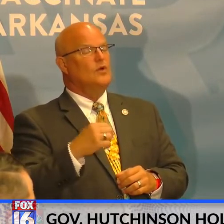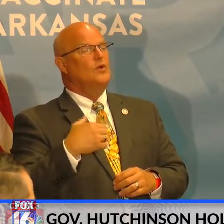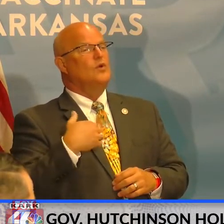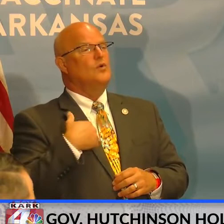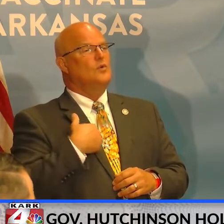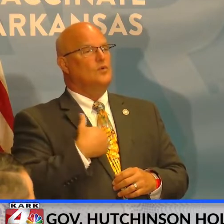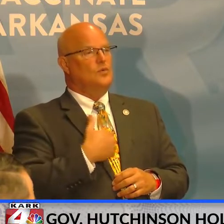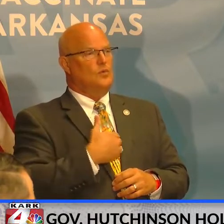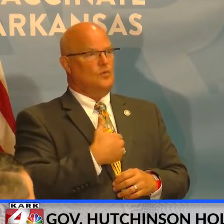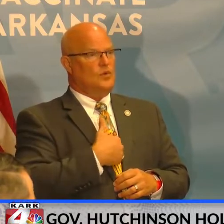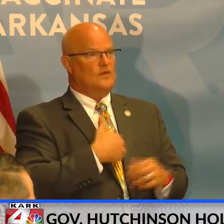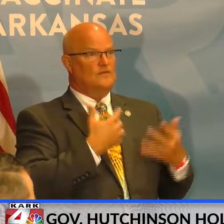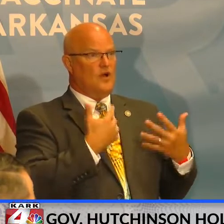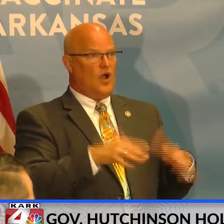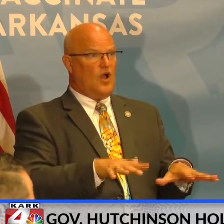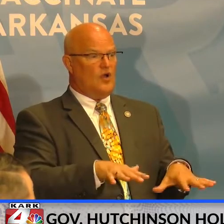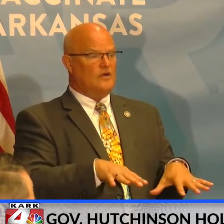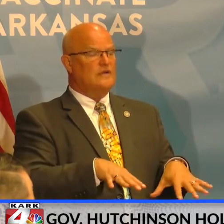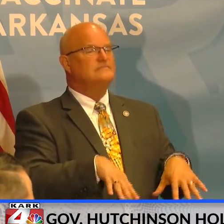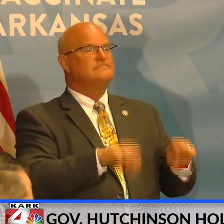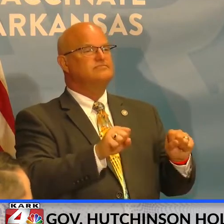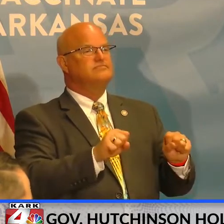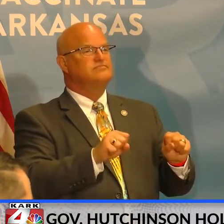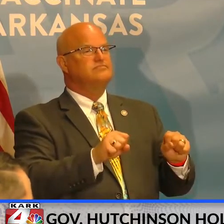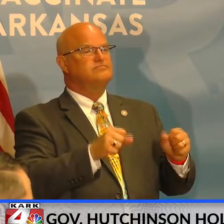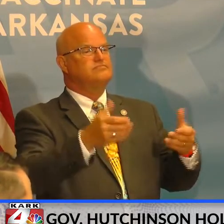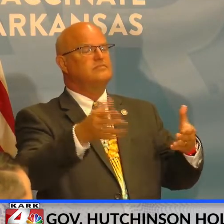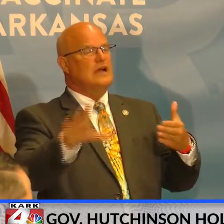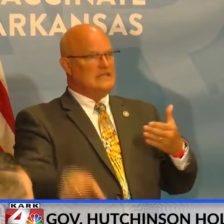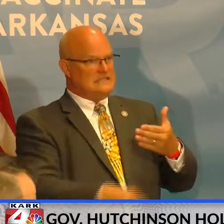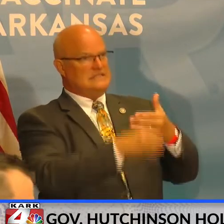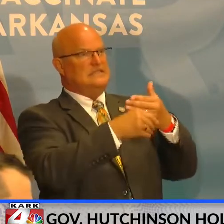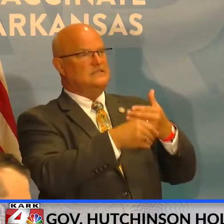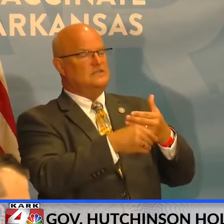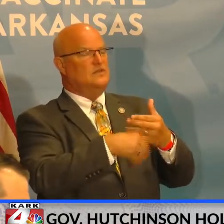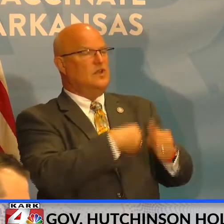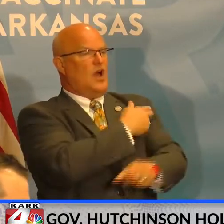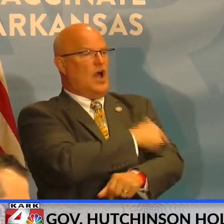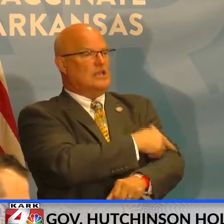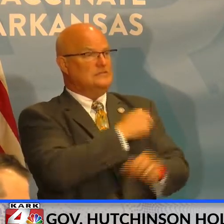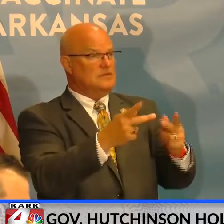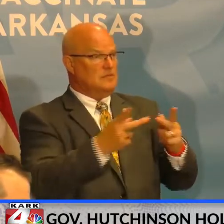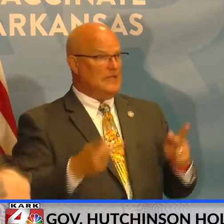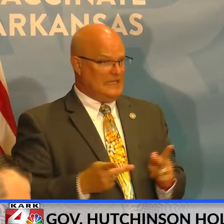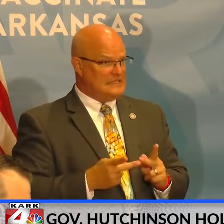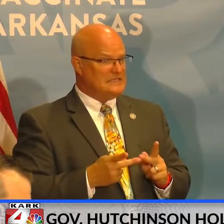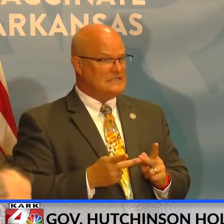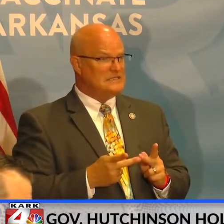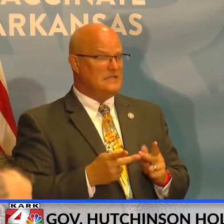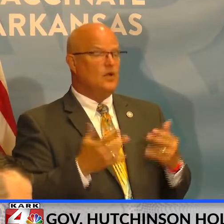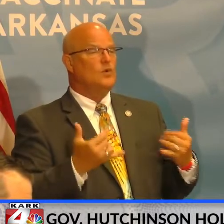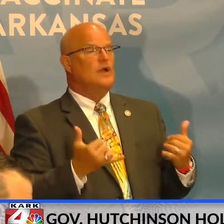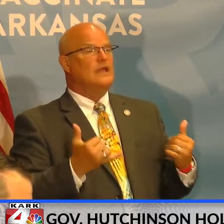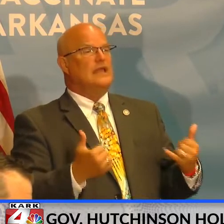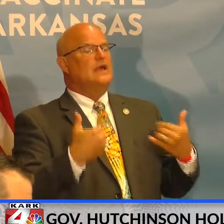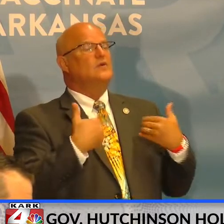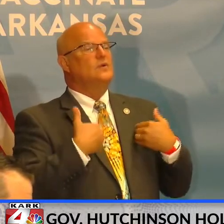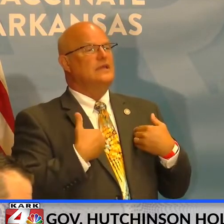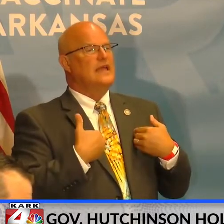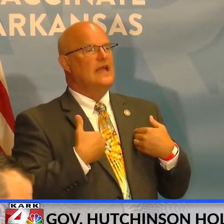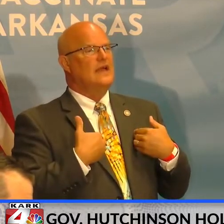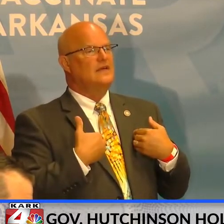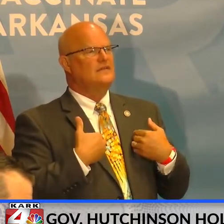we've already taken steps to bring on additional hospital capacity. Uh, right now we have